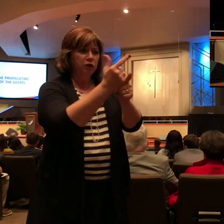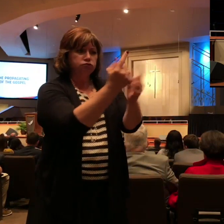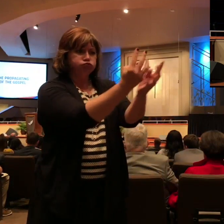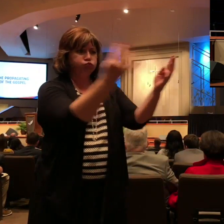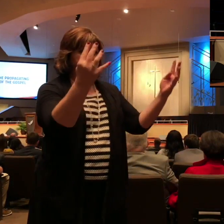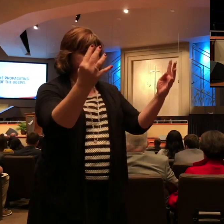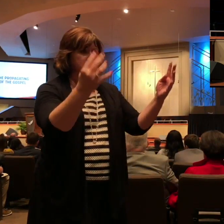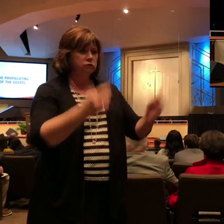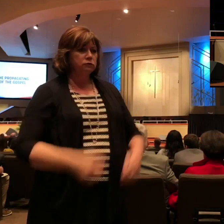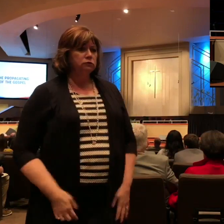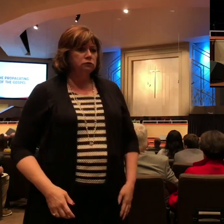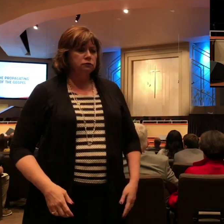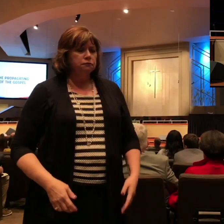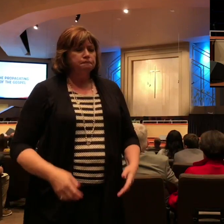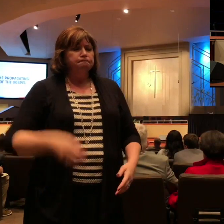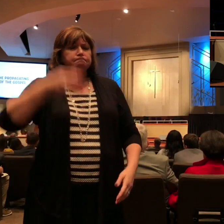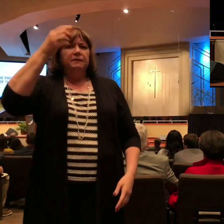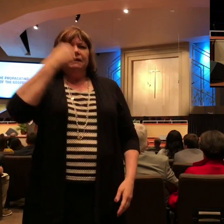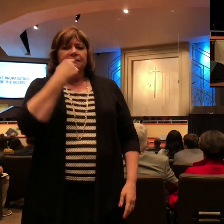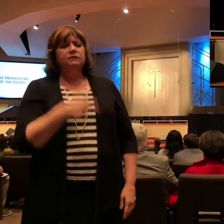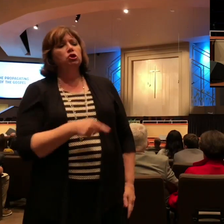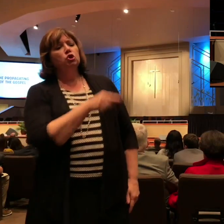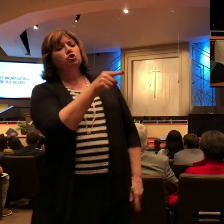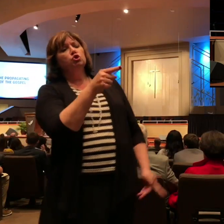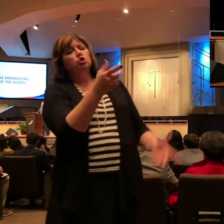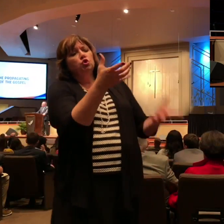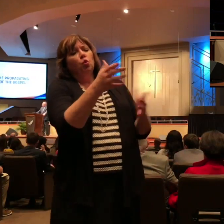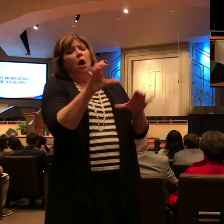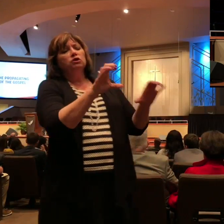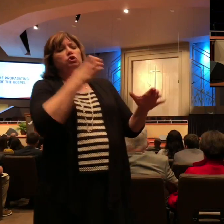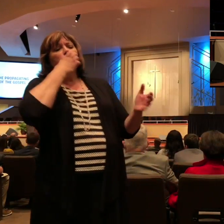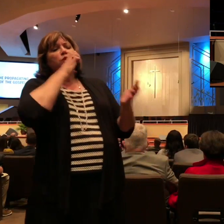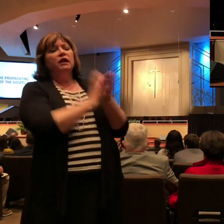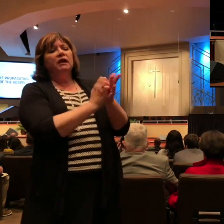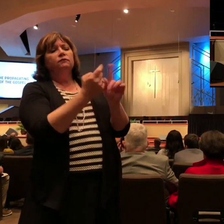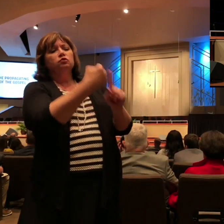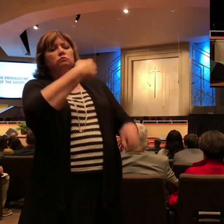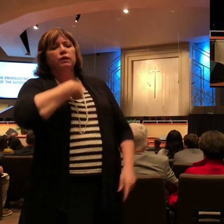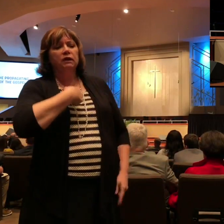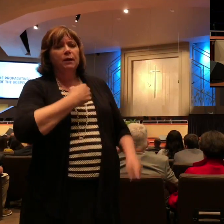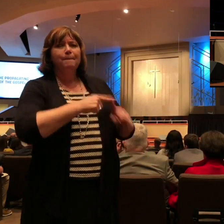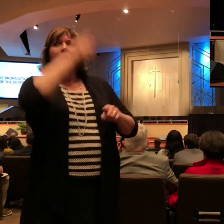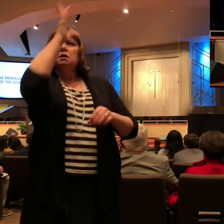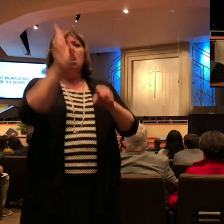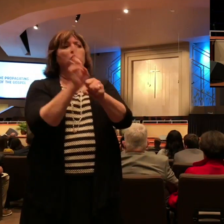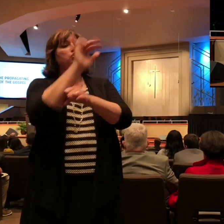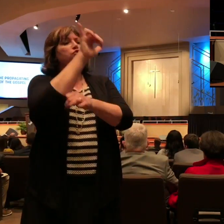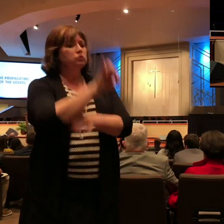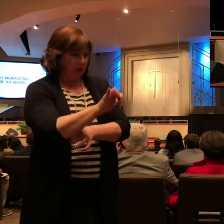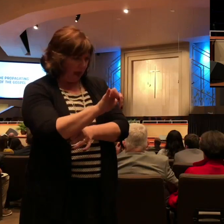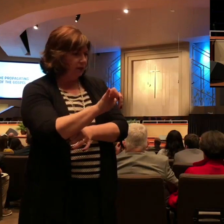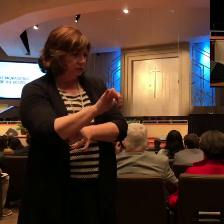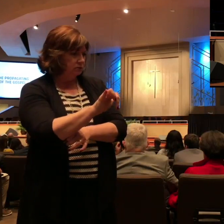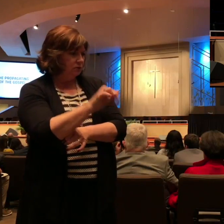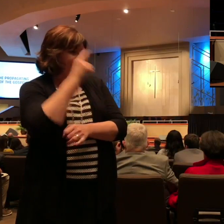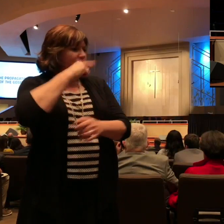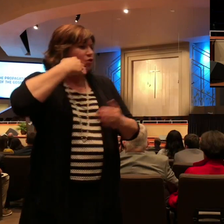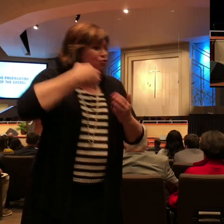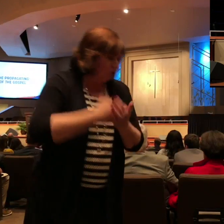meant it unto good. To bring to pass it is this day to save much people alive. Joseph said, looking back